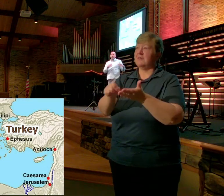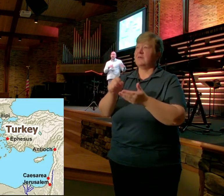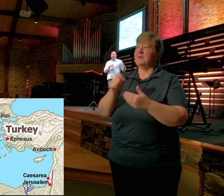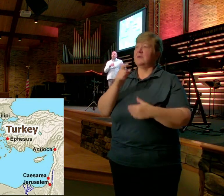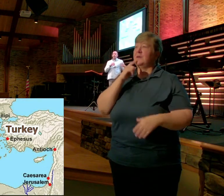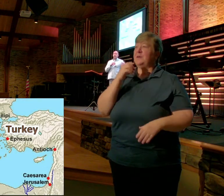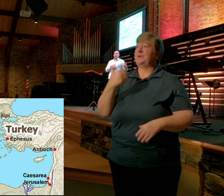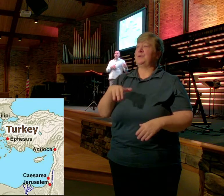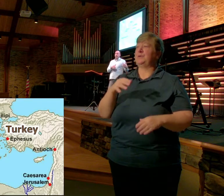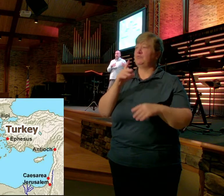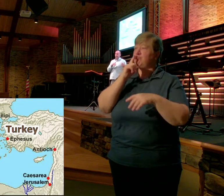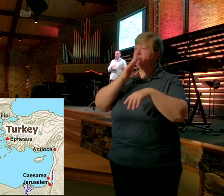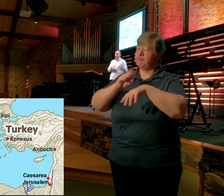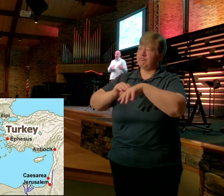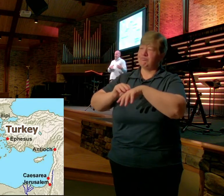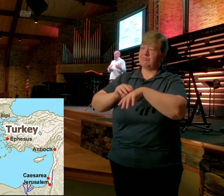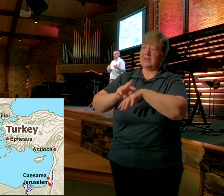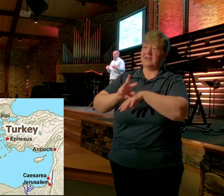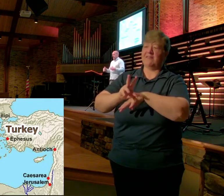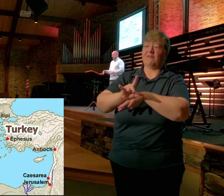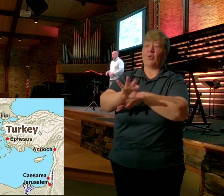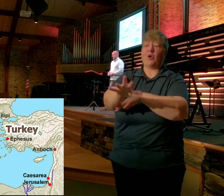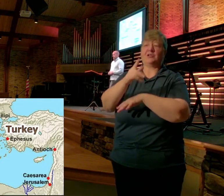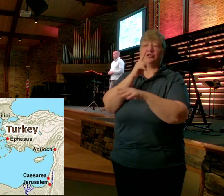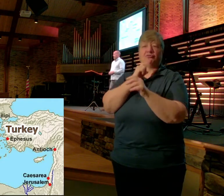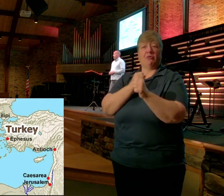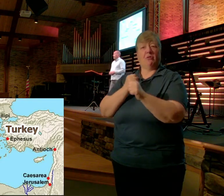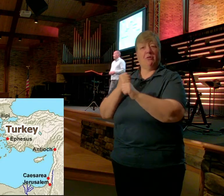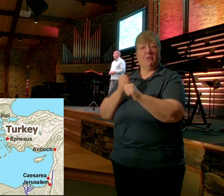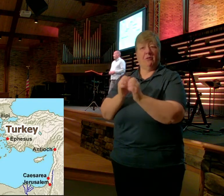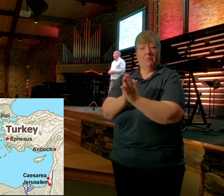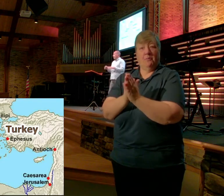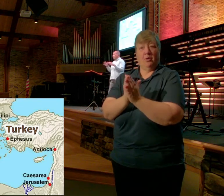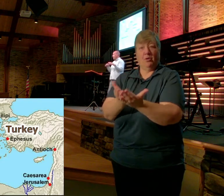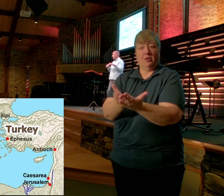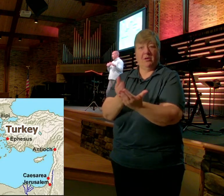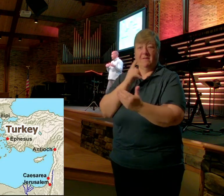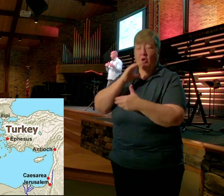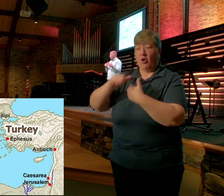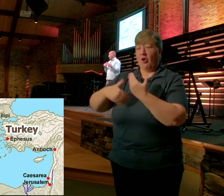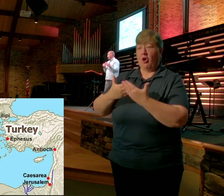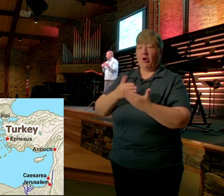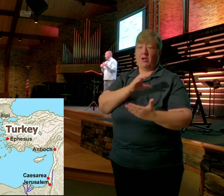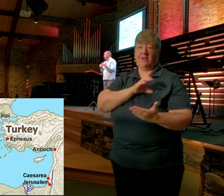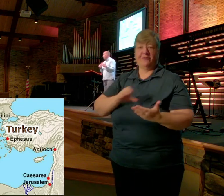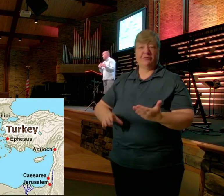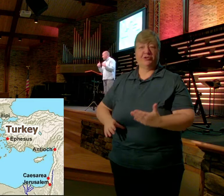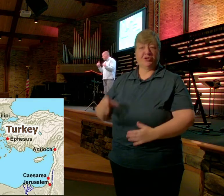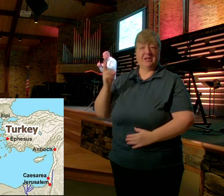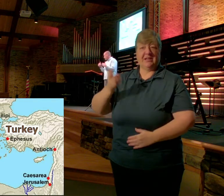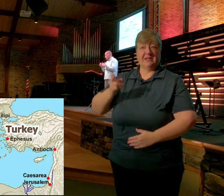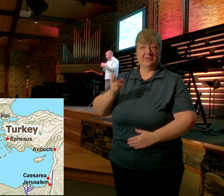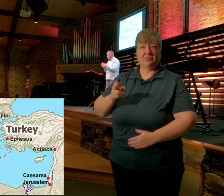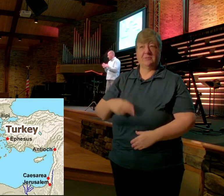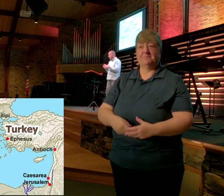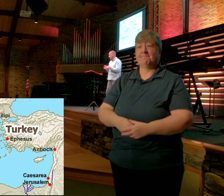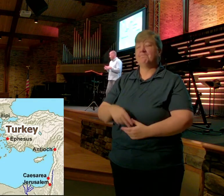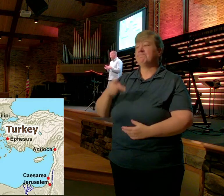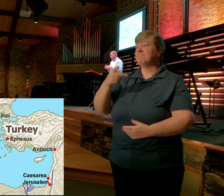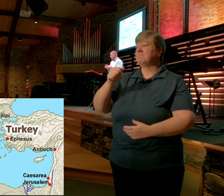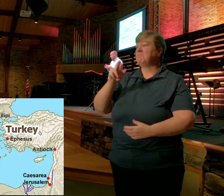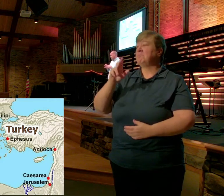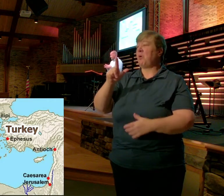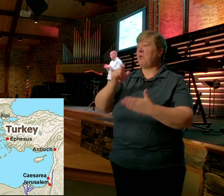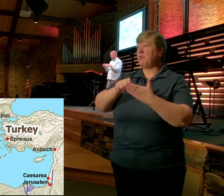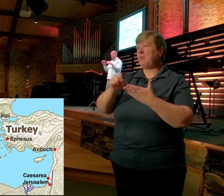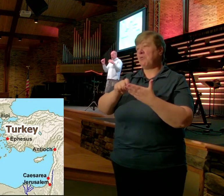most influential book In the history of Christendom Paul wrote this book about 62 AD